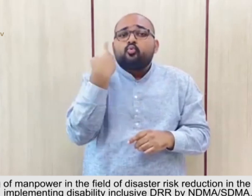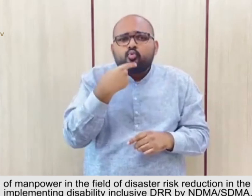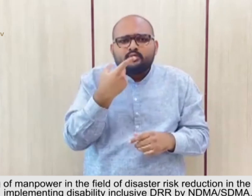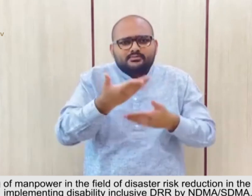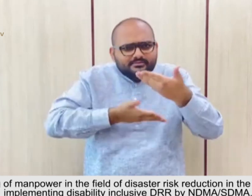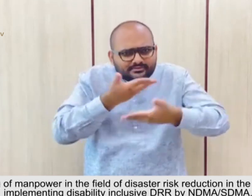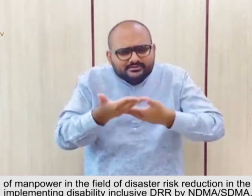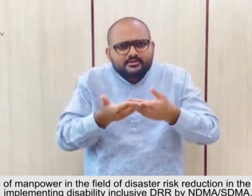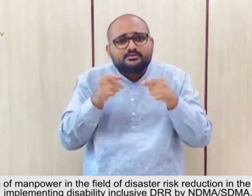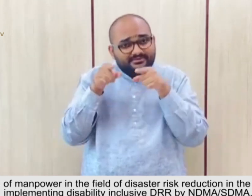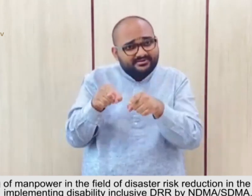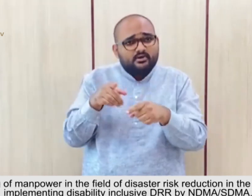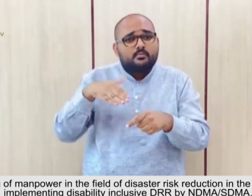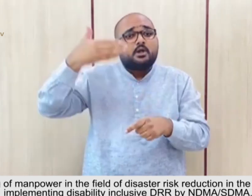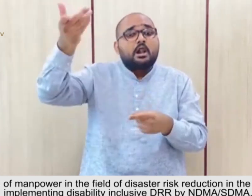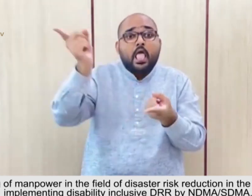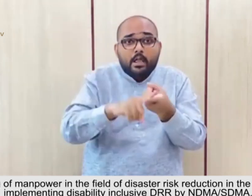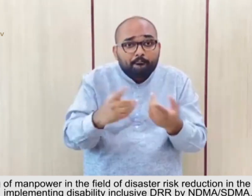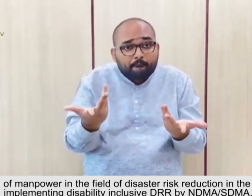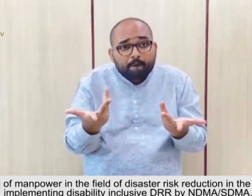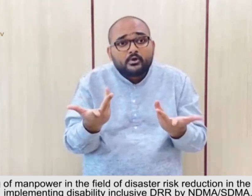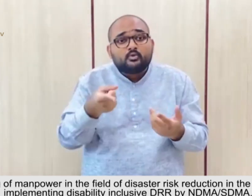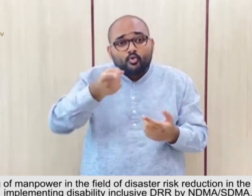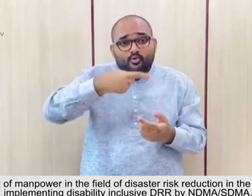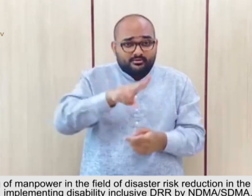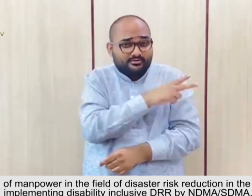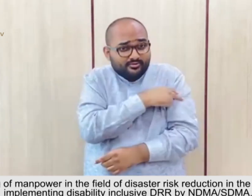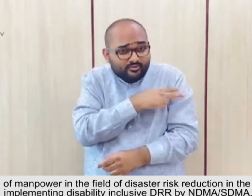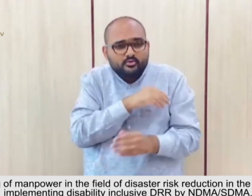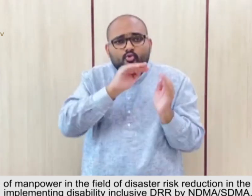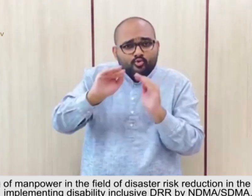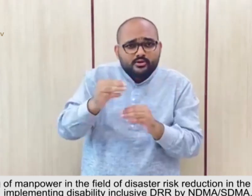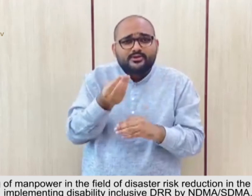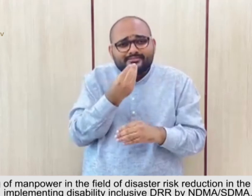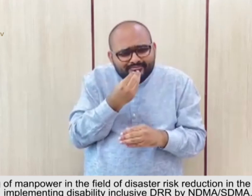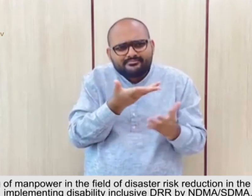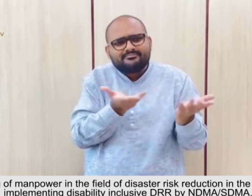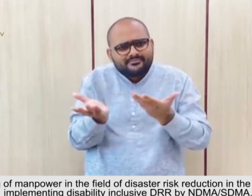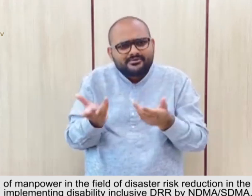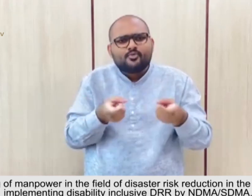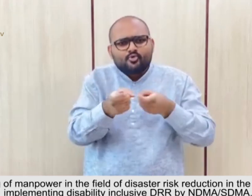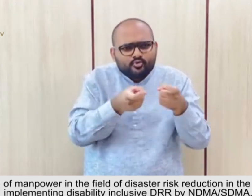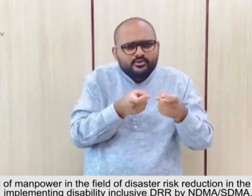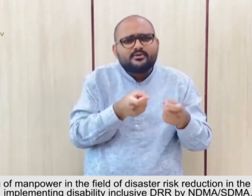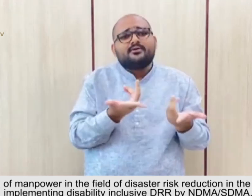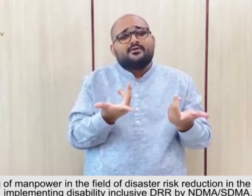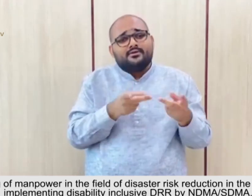Training of manpower. manpower in the field of disaster risk reduction in the context of